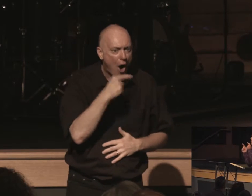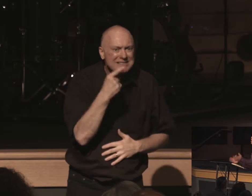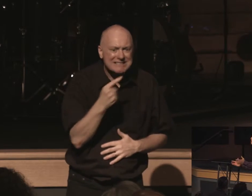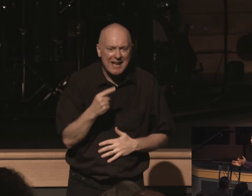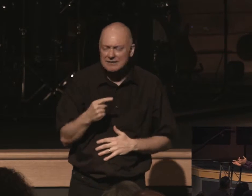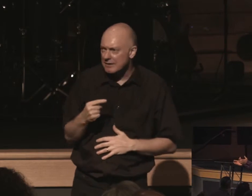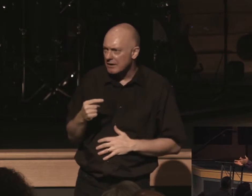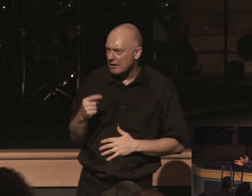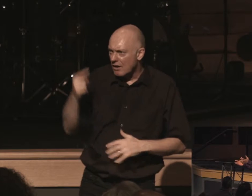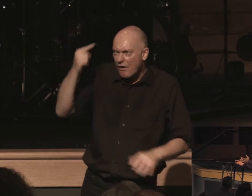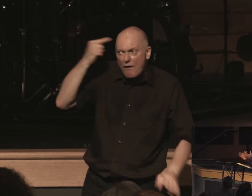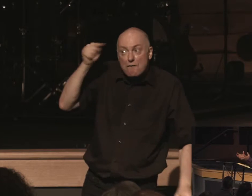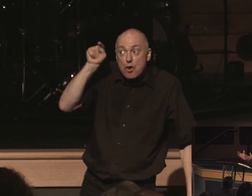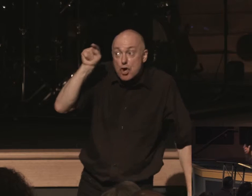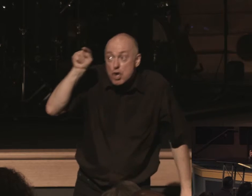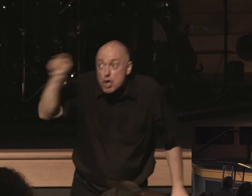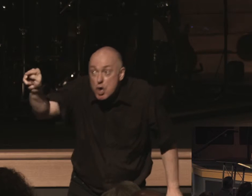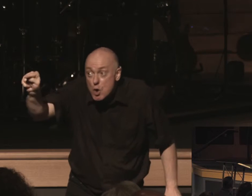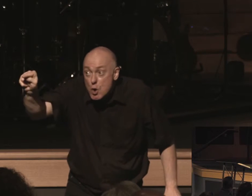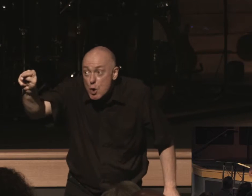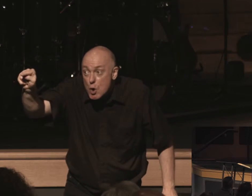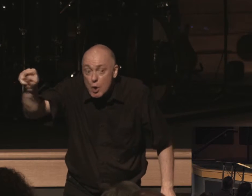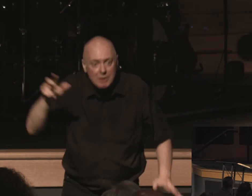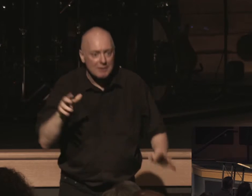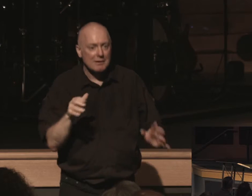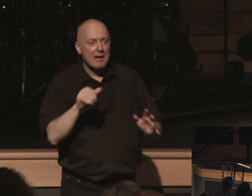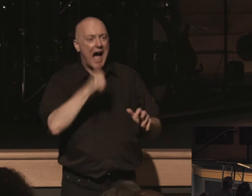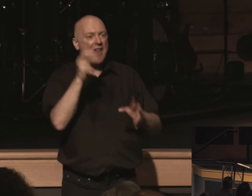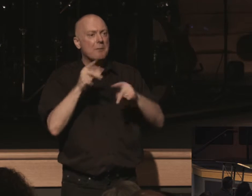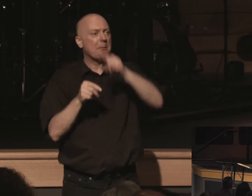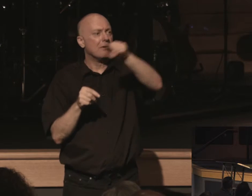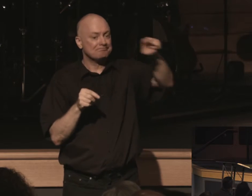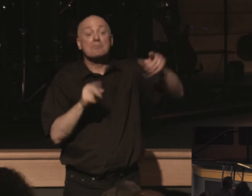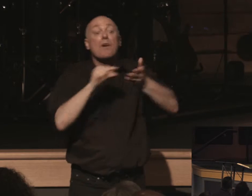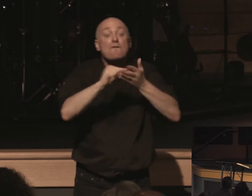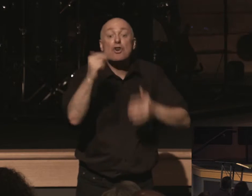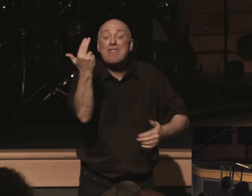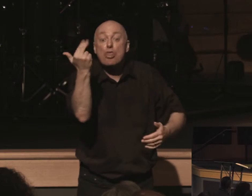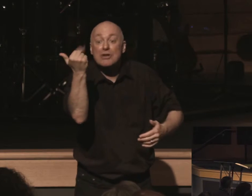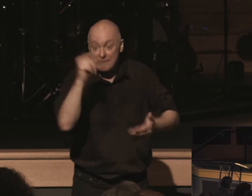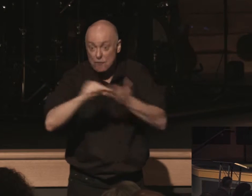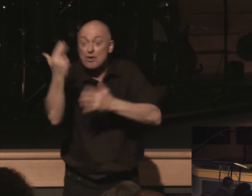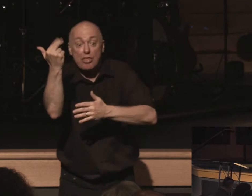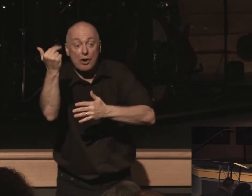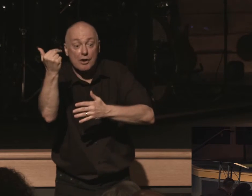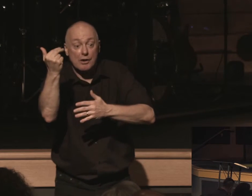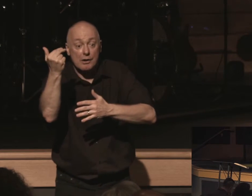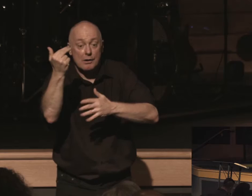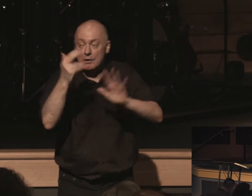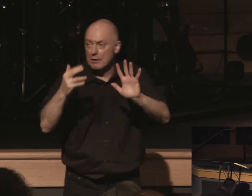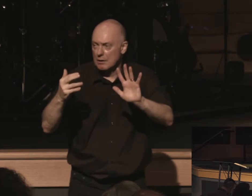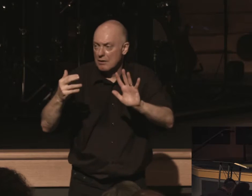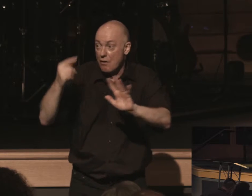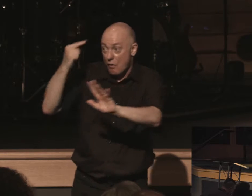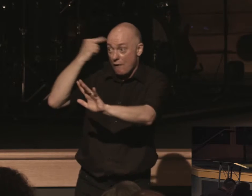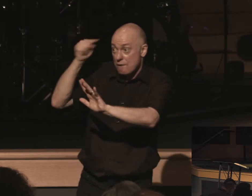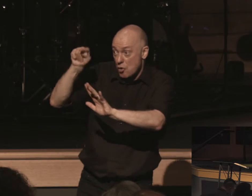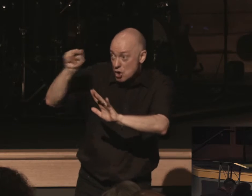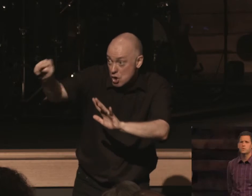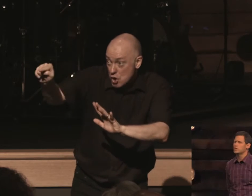contrasting other people he has referred to for instance look at verse 13 but as for you he says in verse 13 timothy